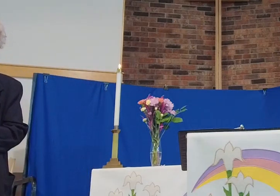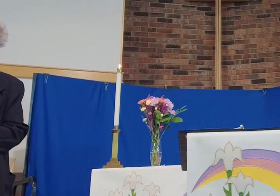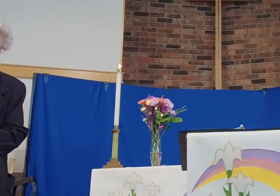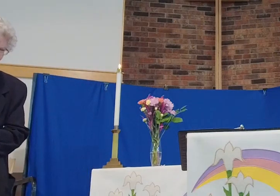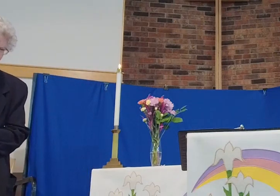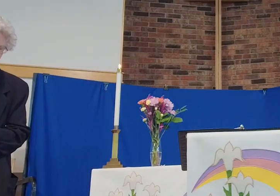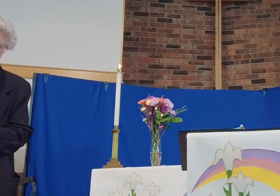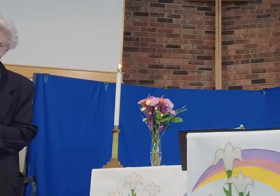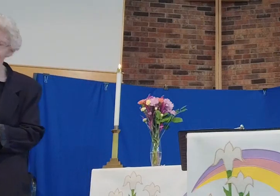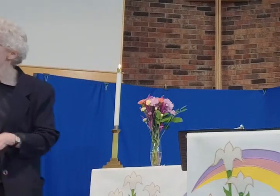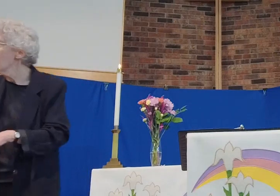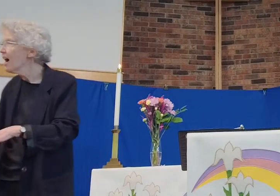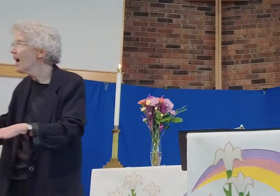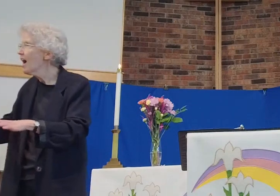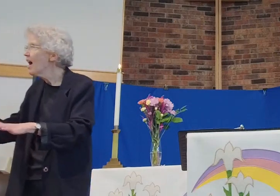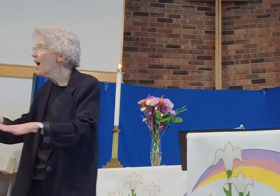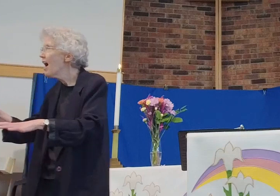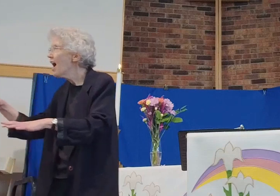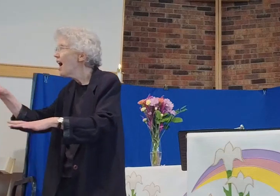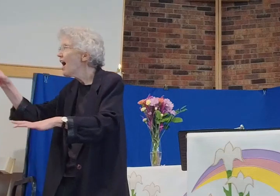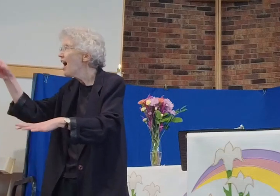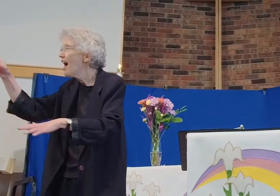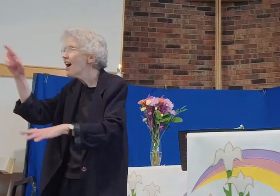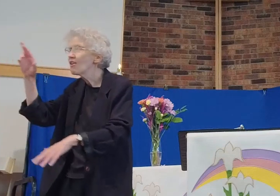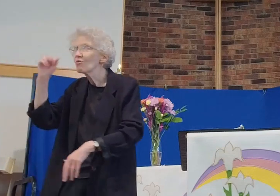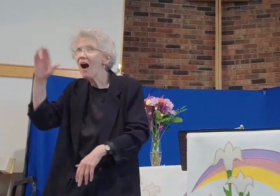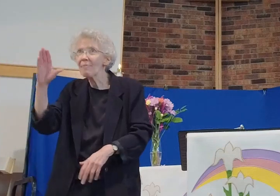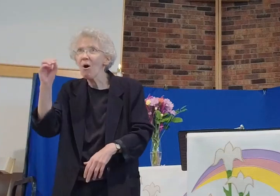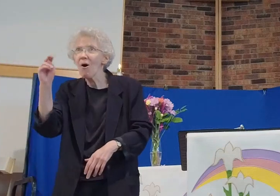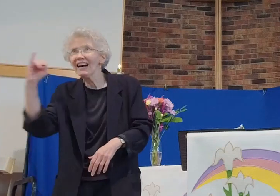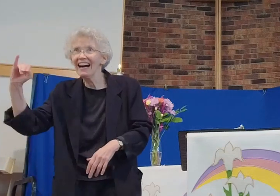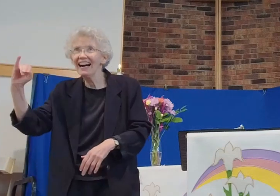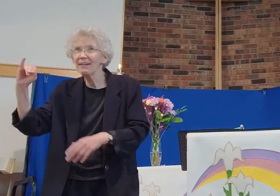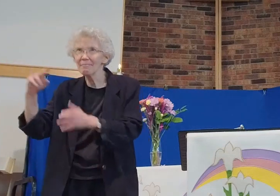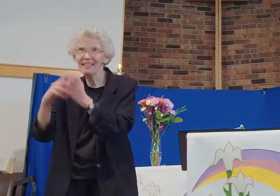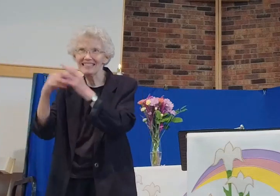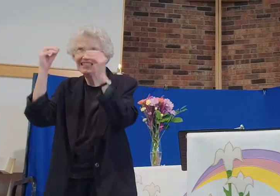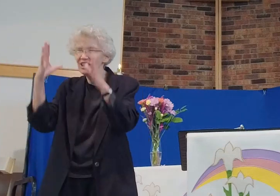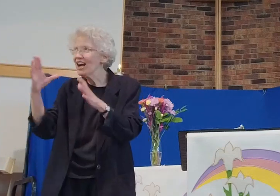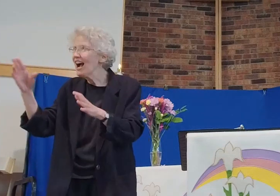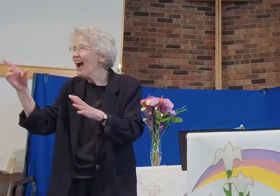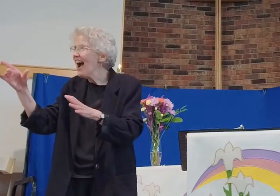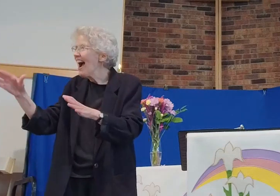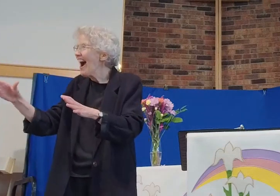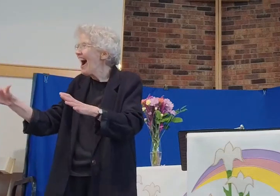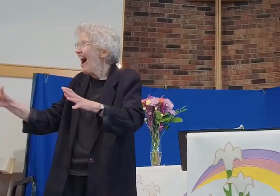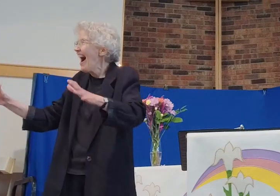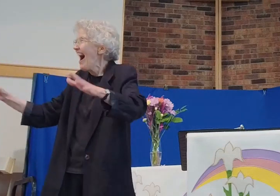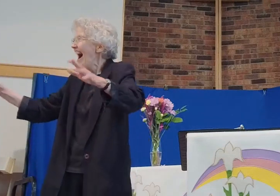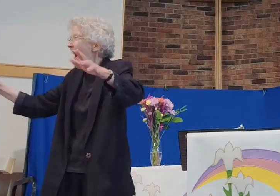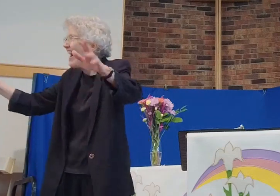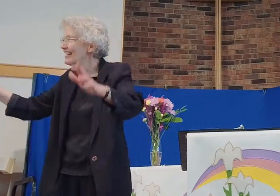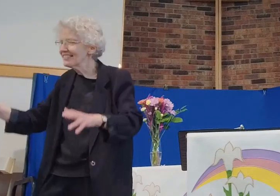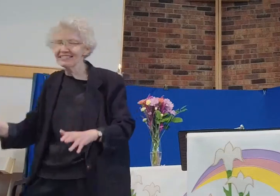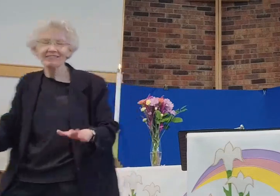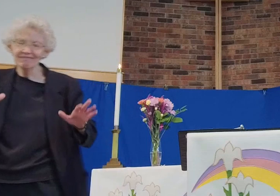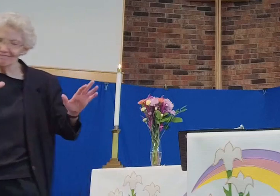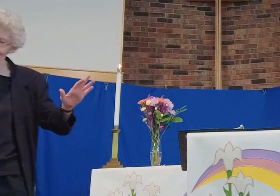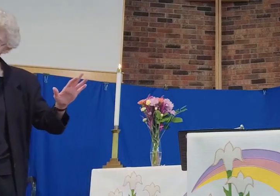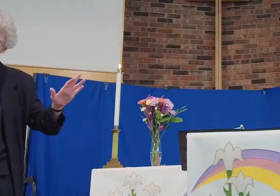his body away. Please tell me so I can go get him. Then Jesus said to her, Mary. She turned to